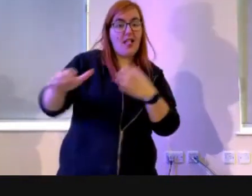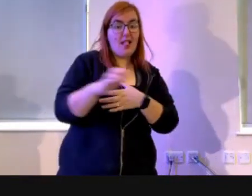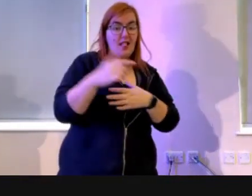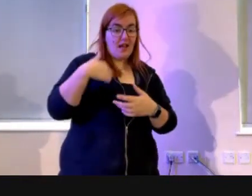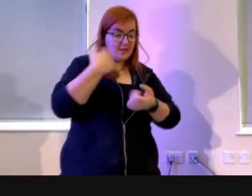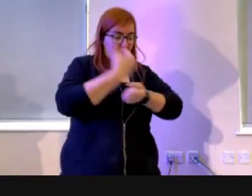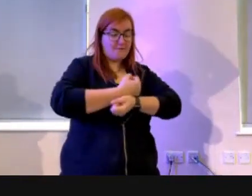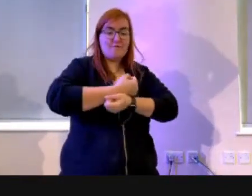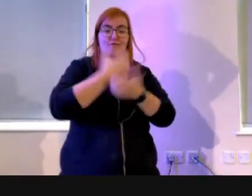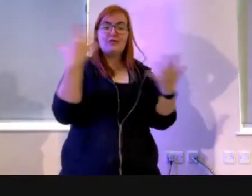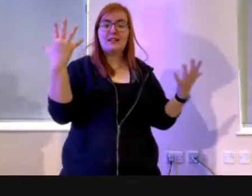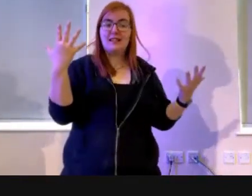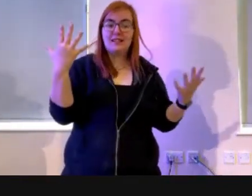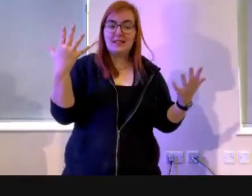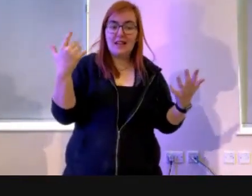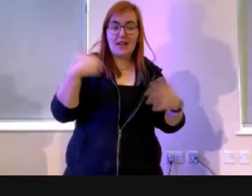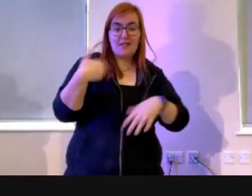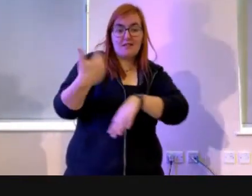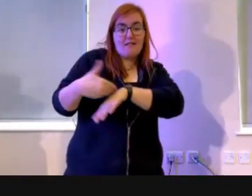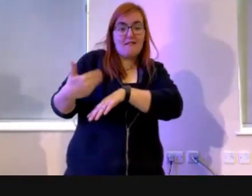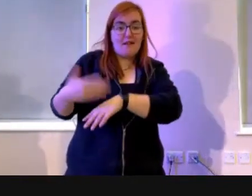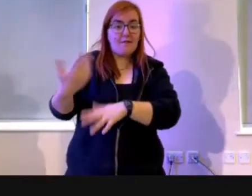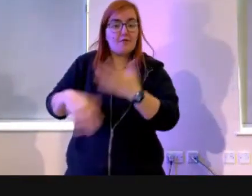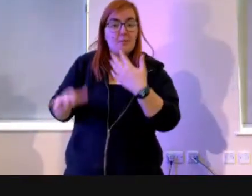life and the consequences which is death.